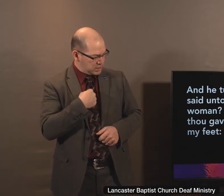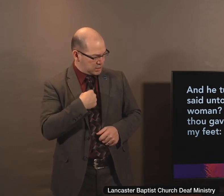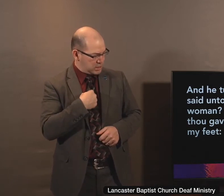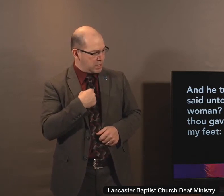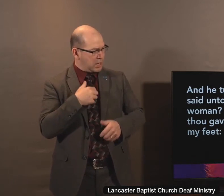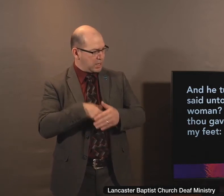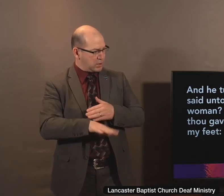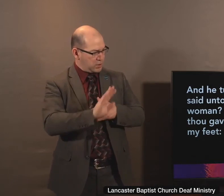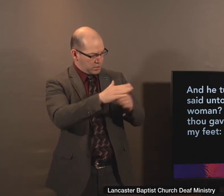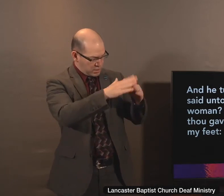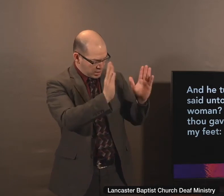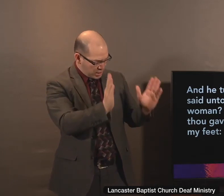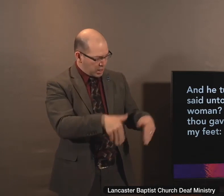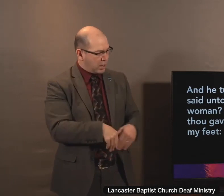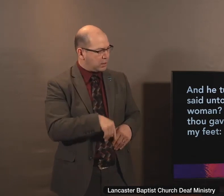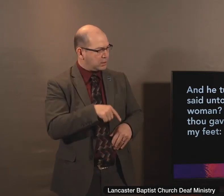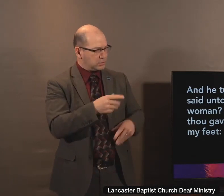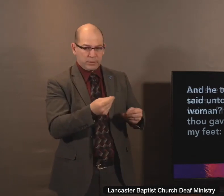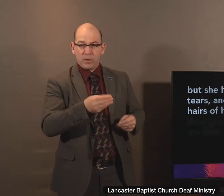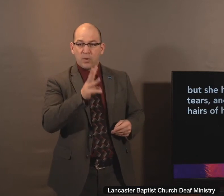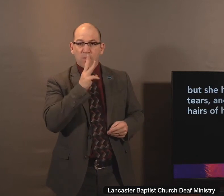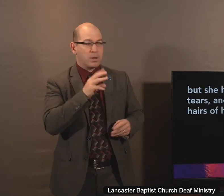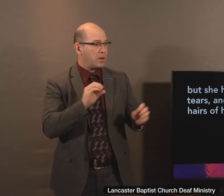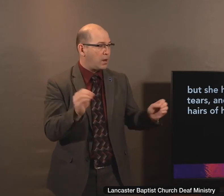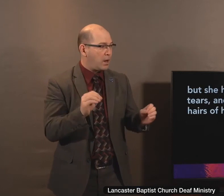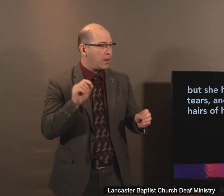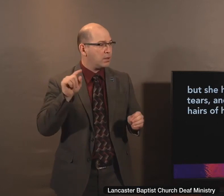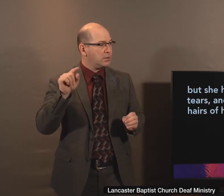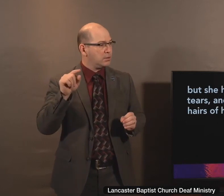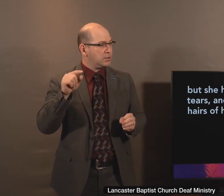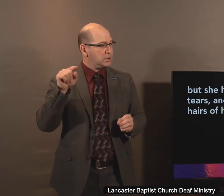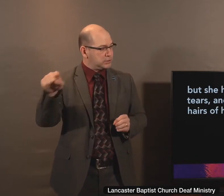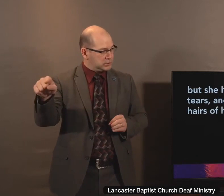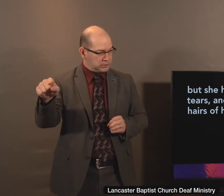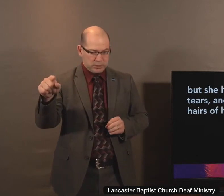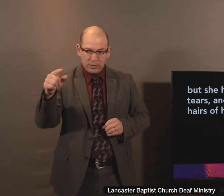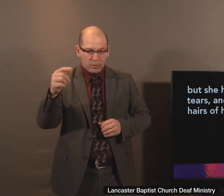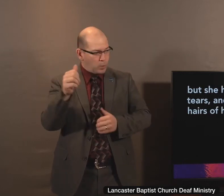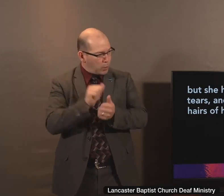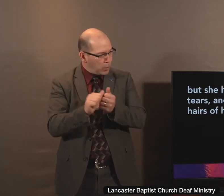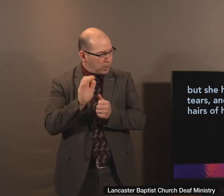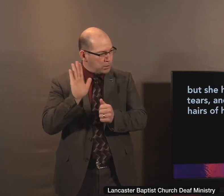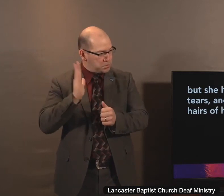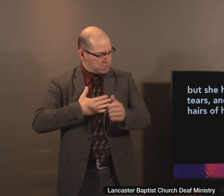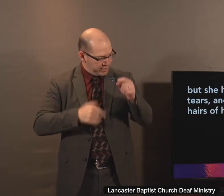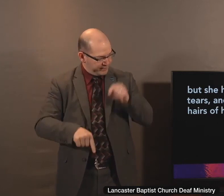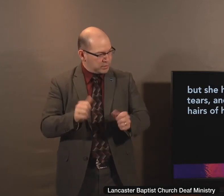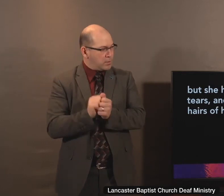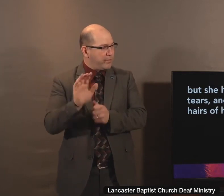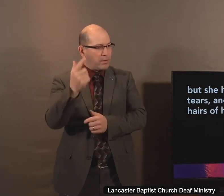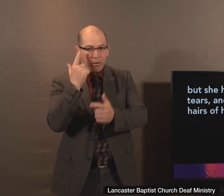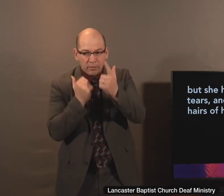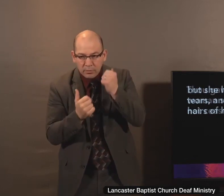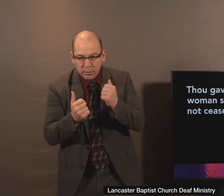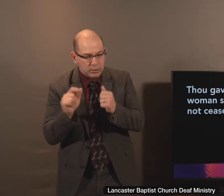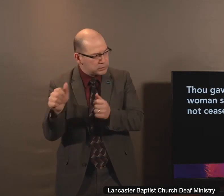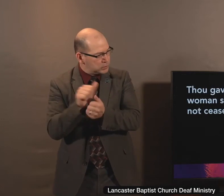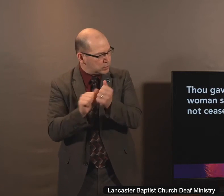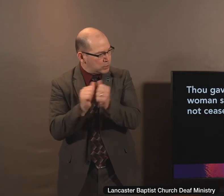house, and thou gavest me no water for my feet, but she hath washed my feet with her tears, and wiped them with the hairs of her head. Thou